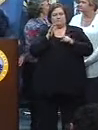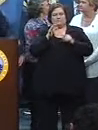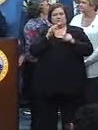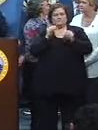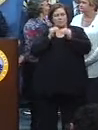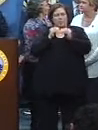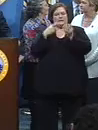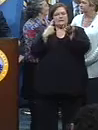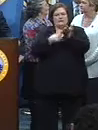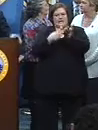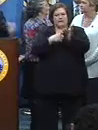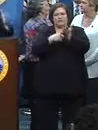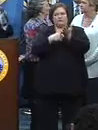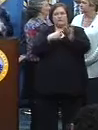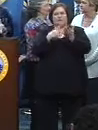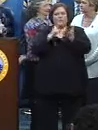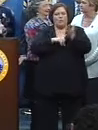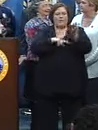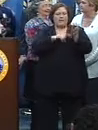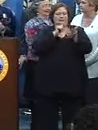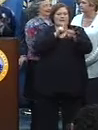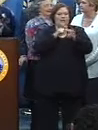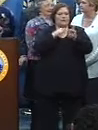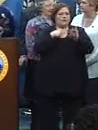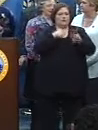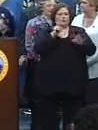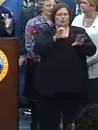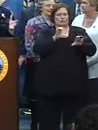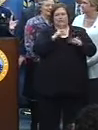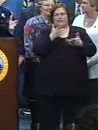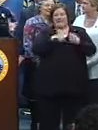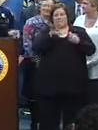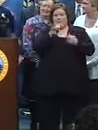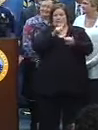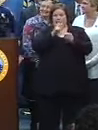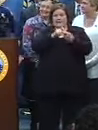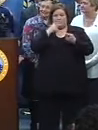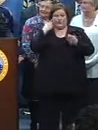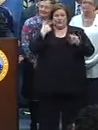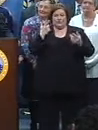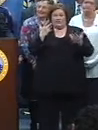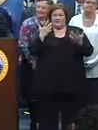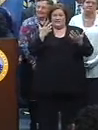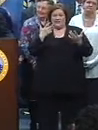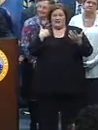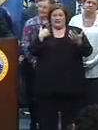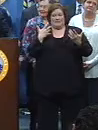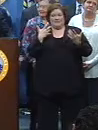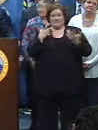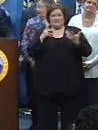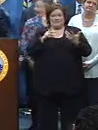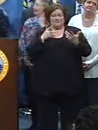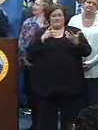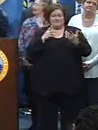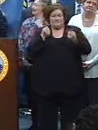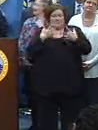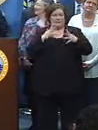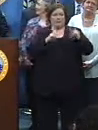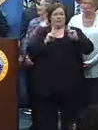discussion about, you know, exactly what it is. But, again, you can't be too exact because you're dealing with, you know, as we say, a moving picture.